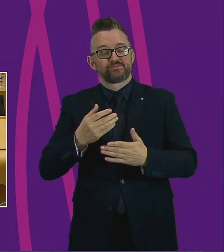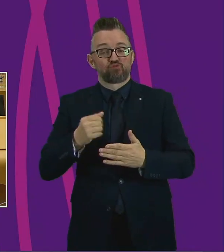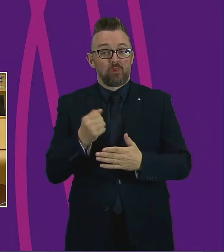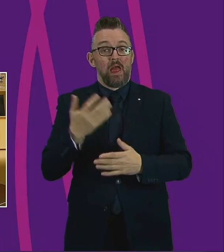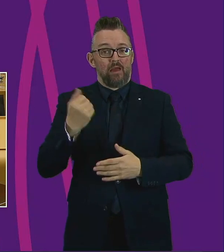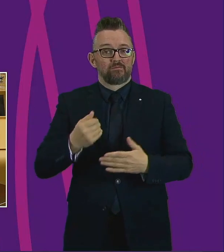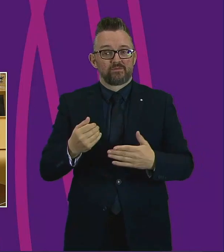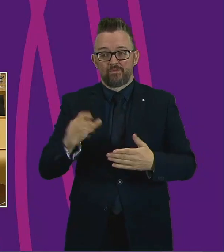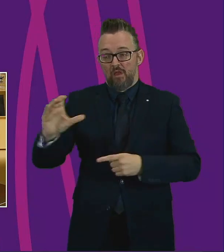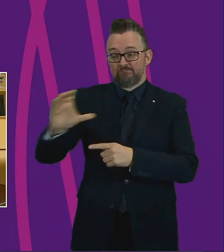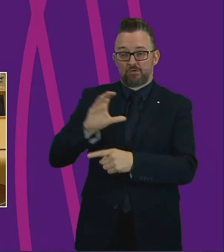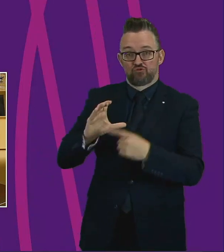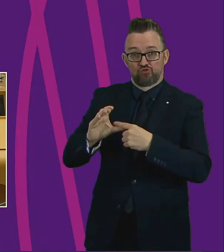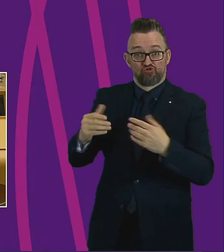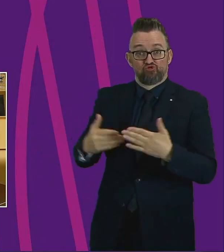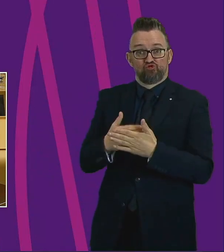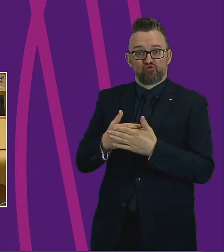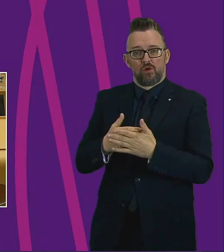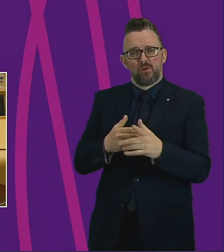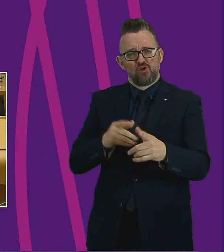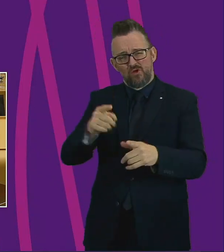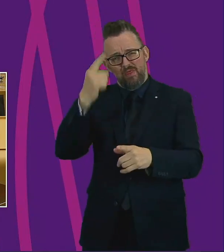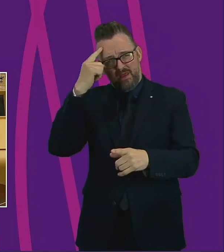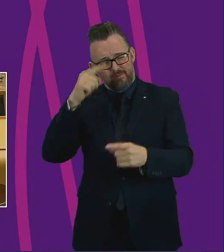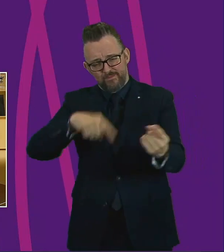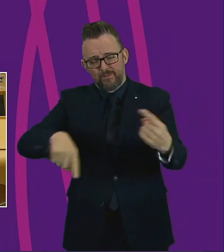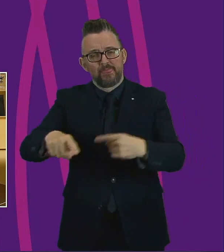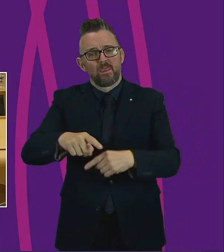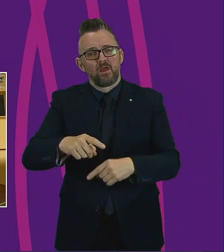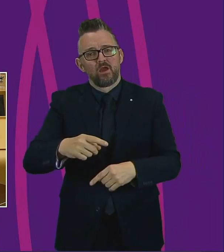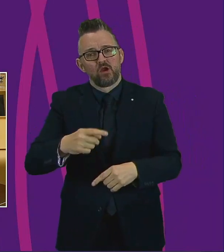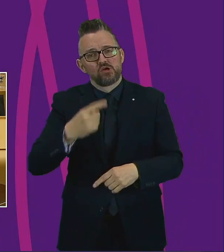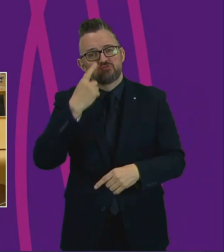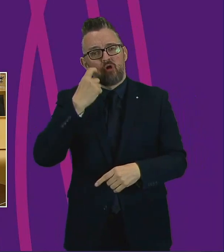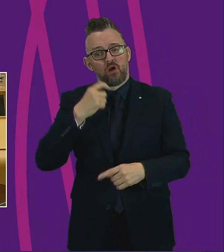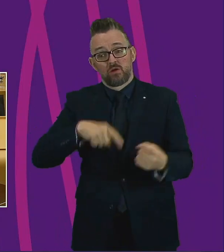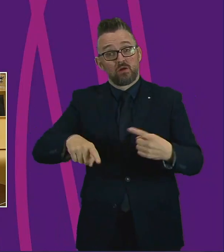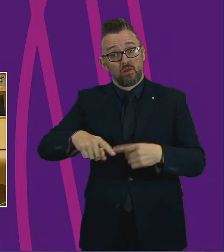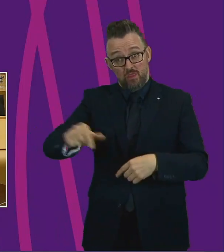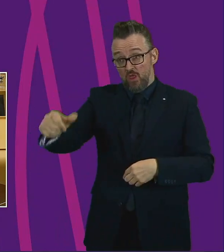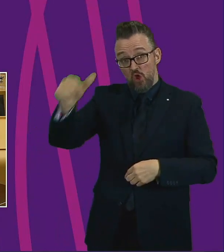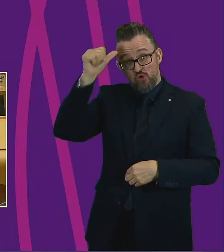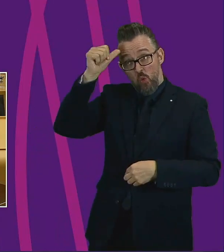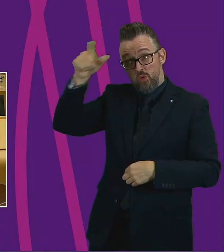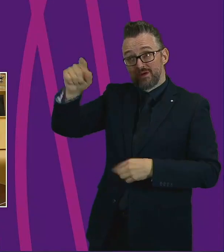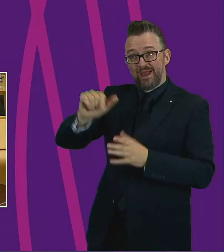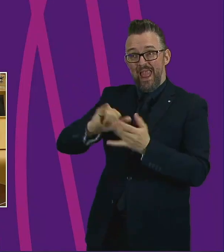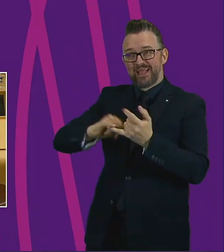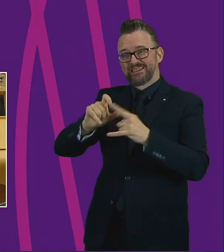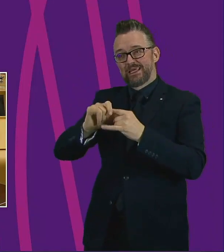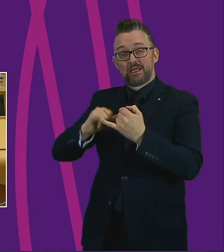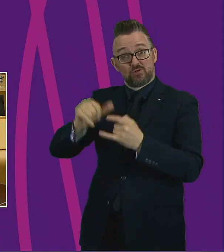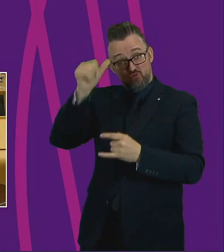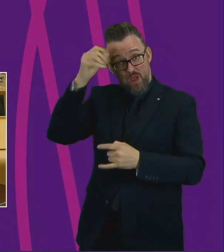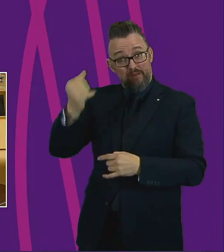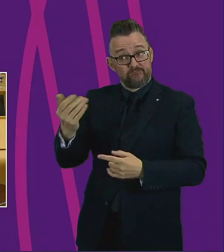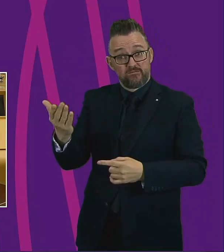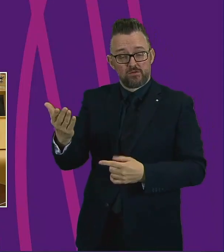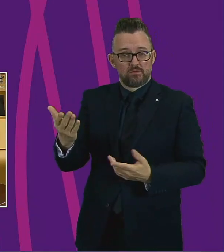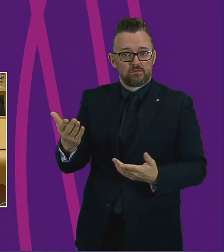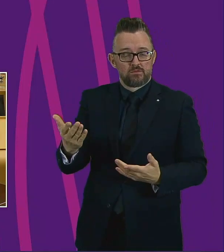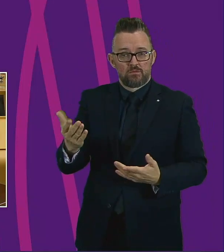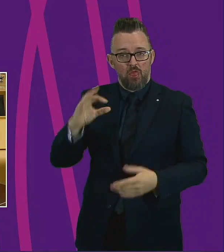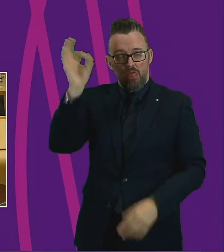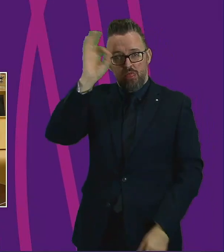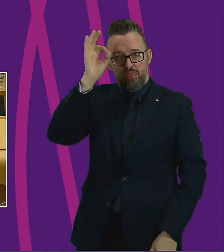But if you consider most young people that you know, how many of them know that Skills Development Scotland exists? Do they have the first clue how to get in touch